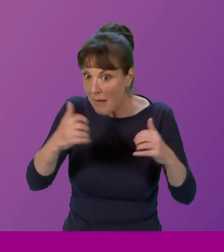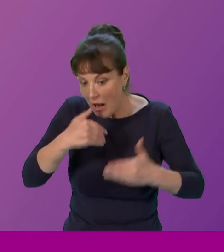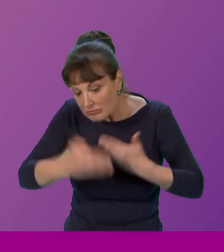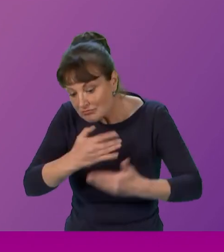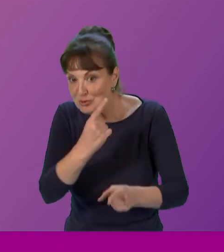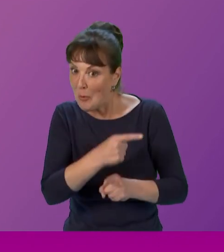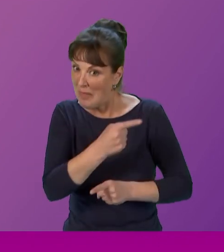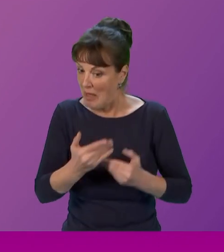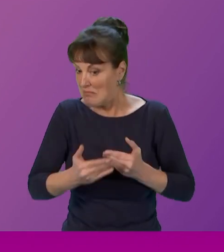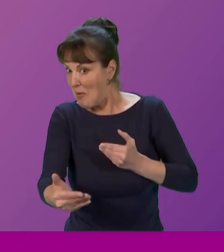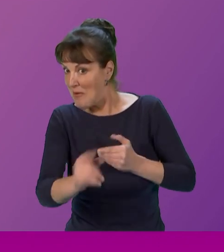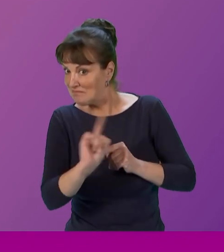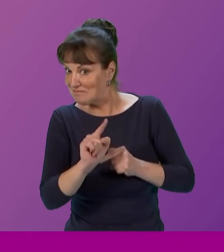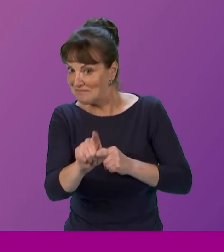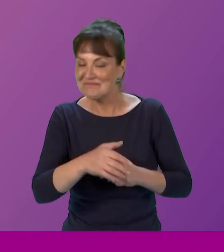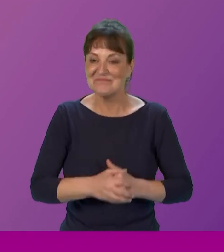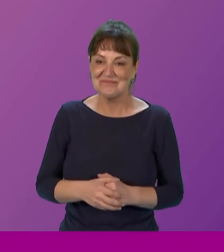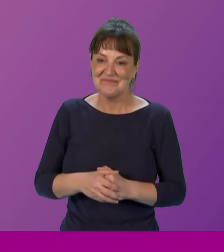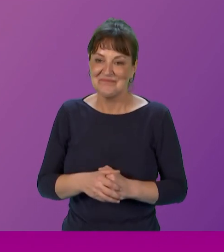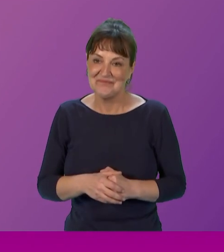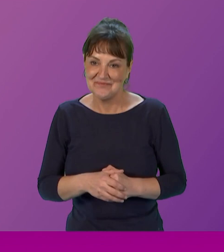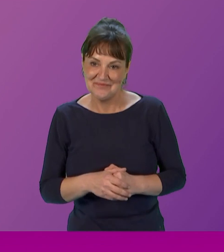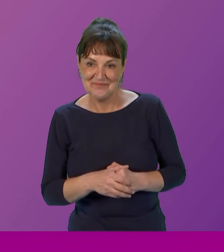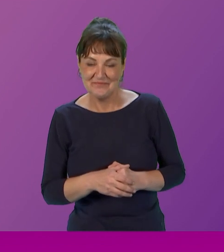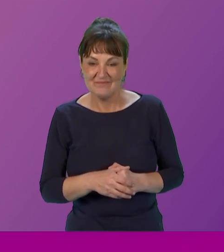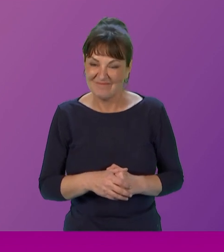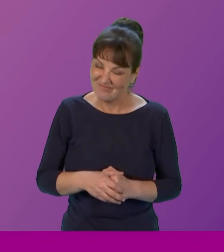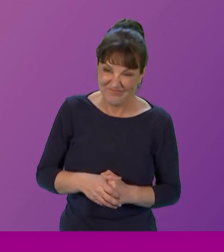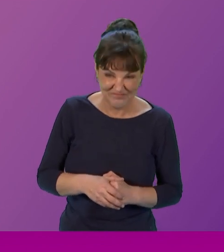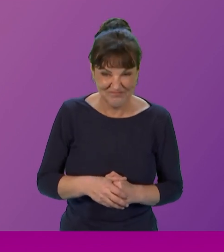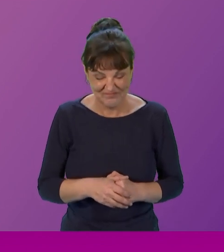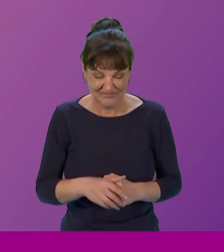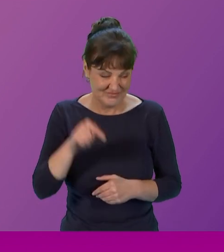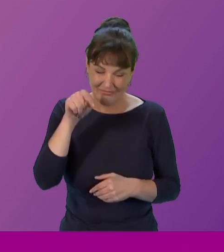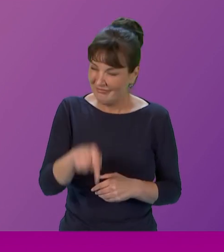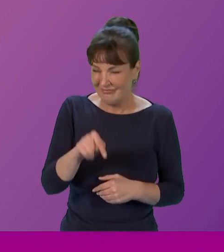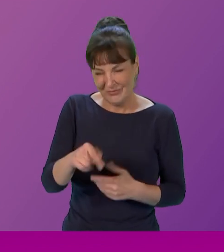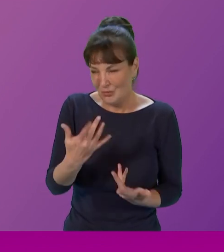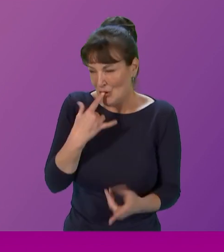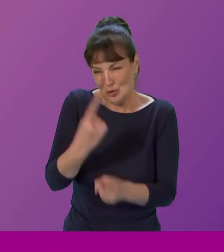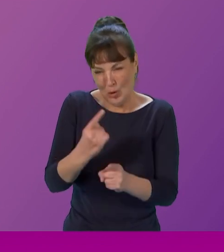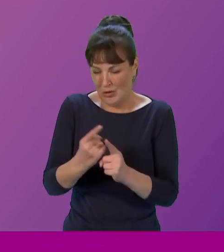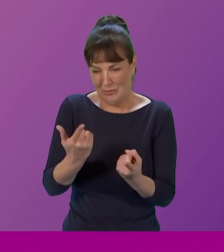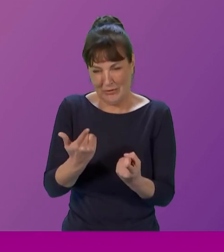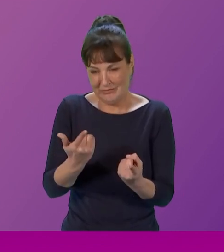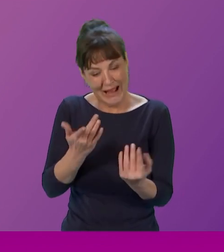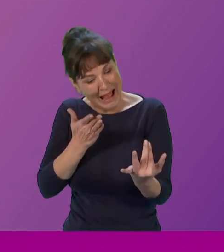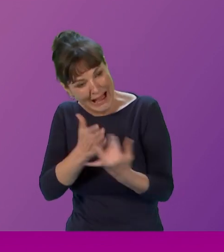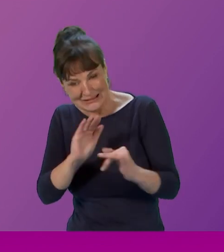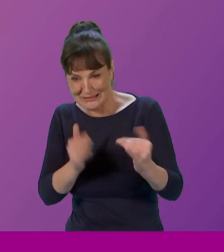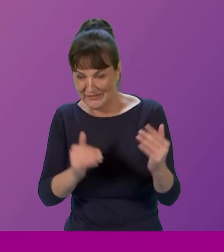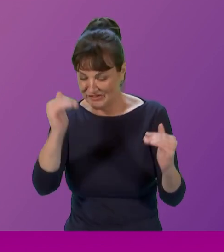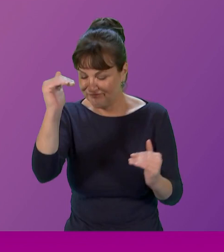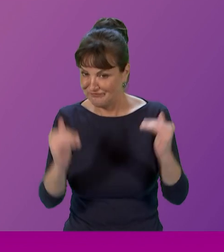It's obviously about in inequity of, of access to, to, to, services. And, and the issue around, um, recourse to